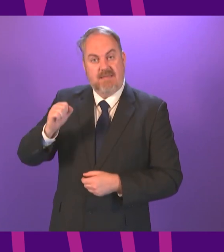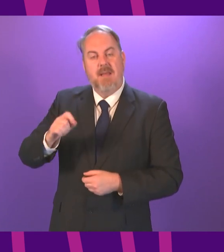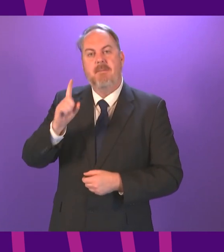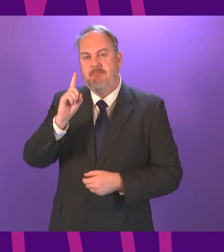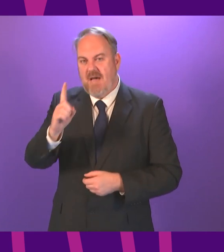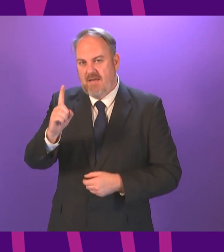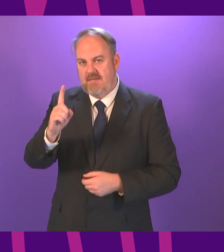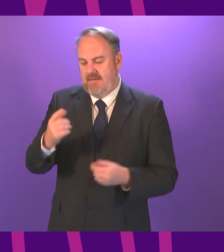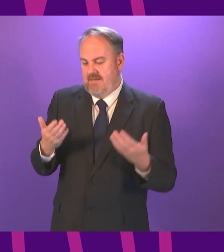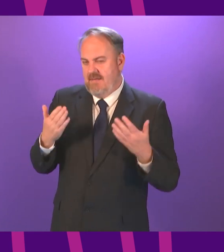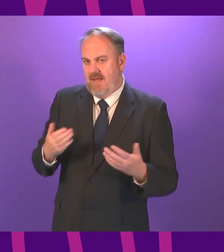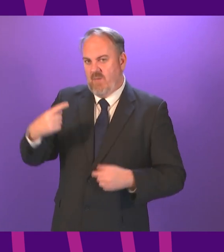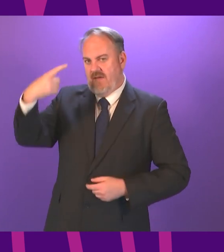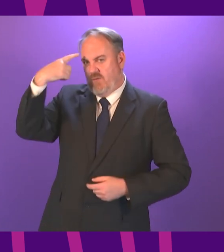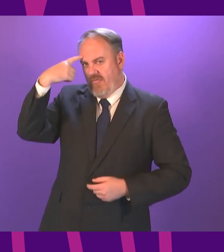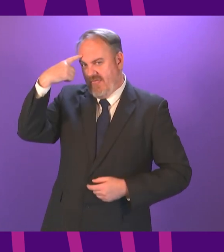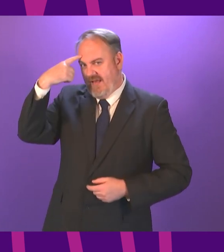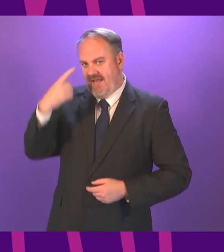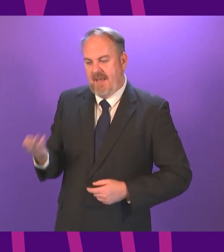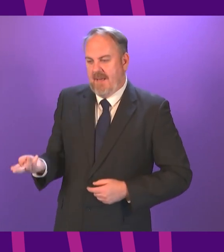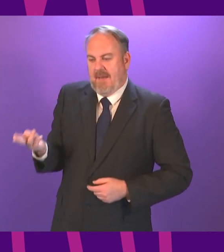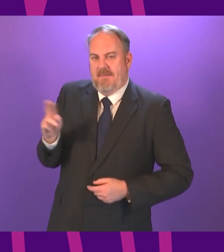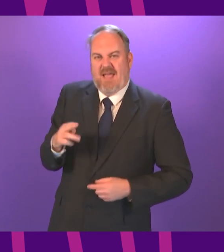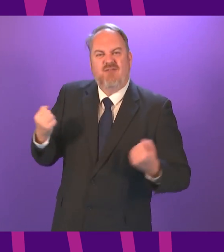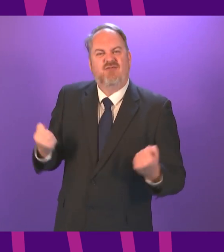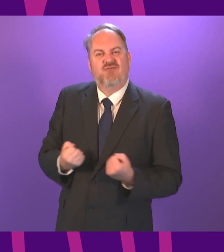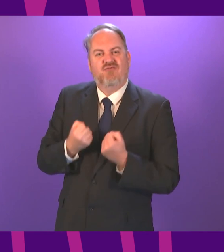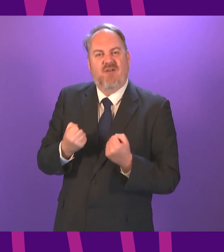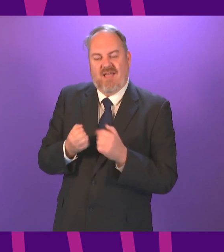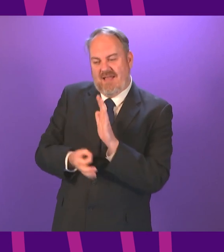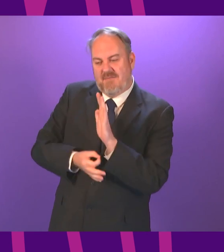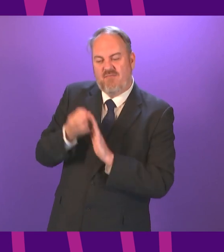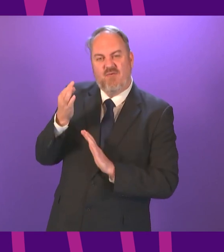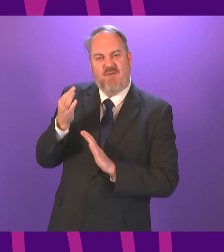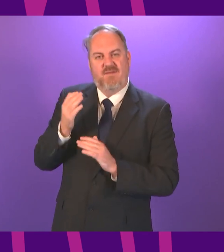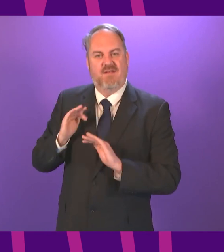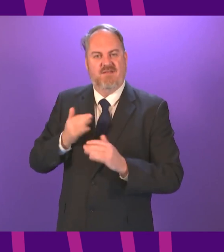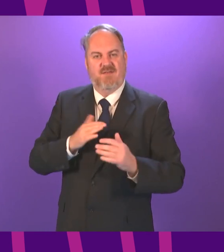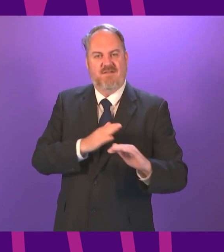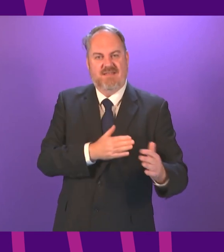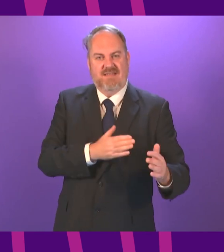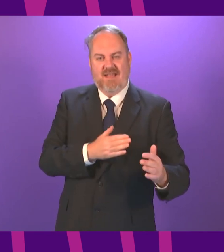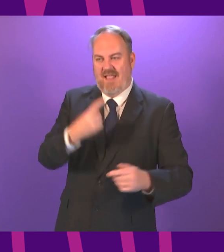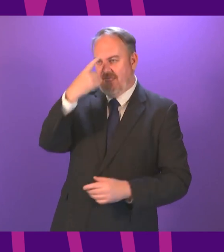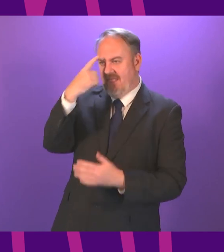must take this opportunity to build back stronger and better services that have people at their heart. That means both